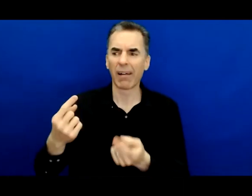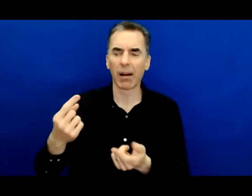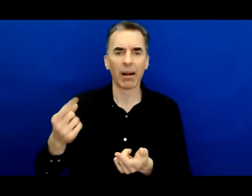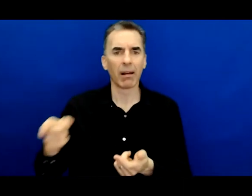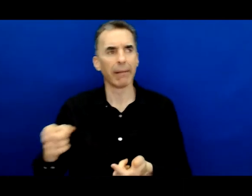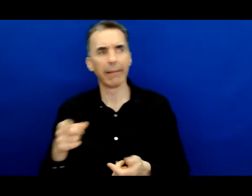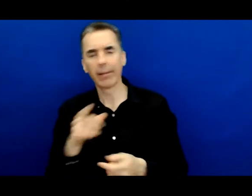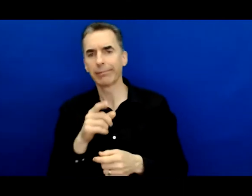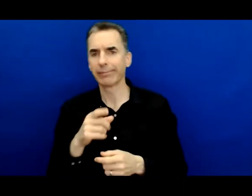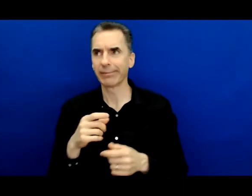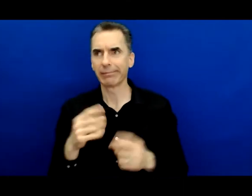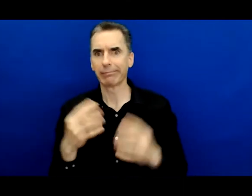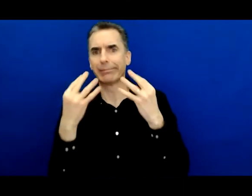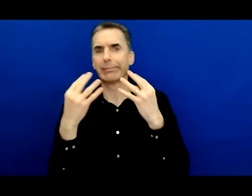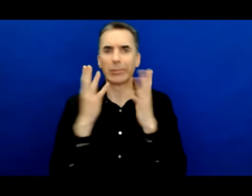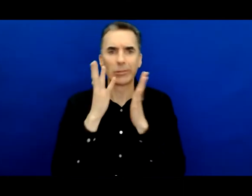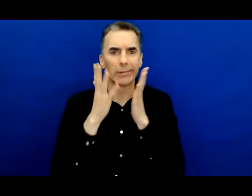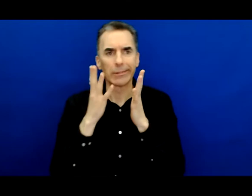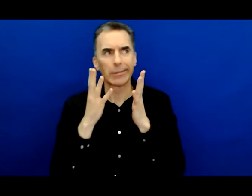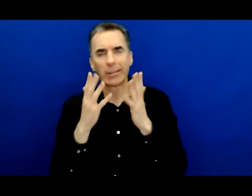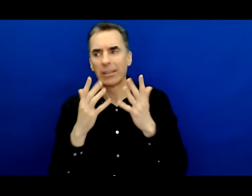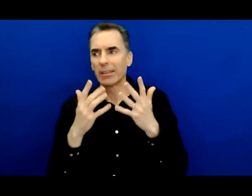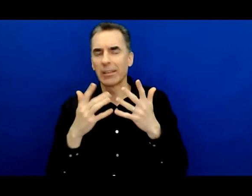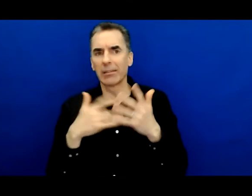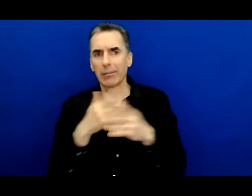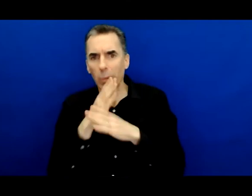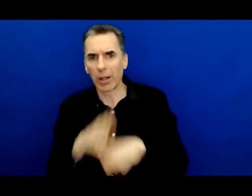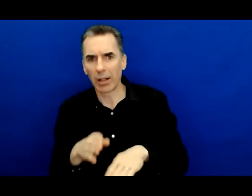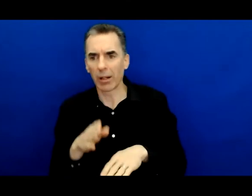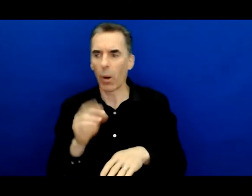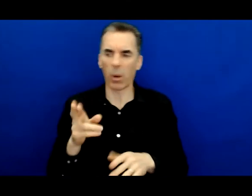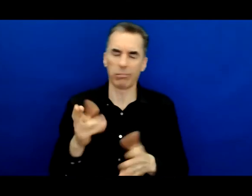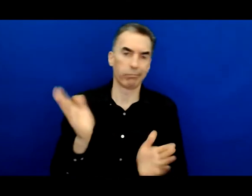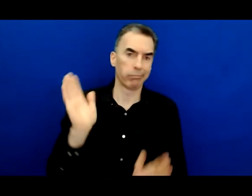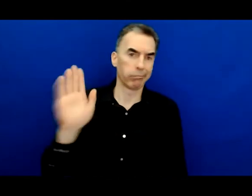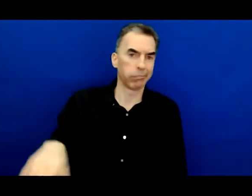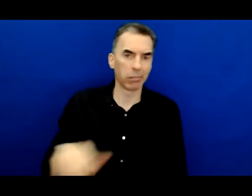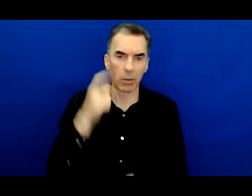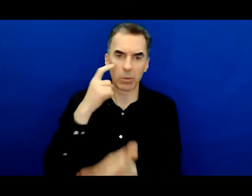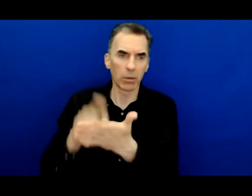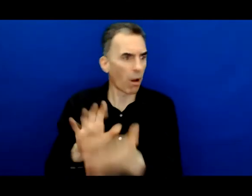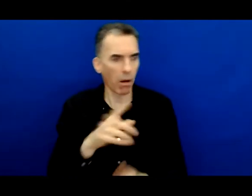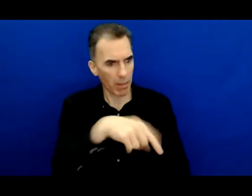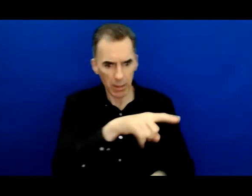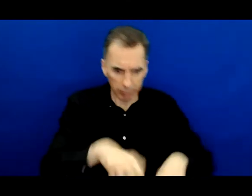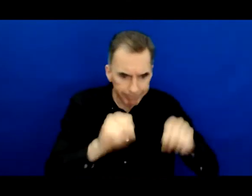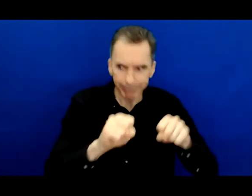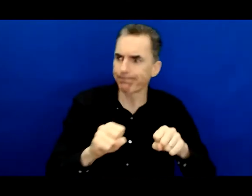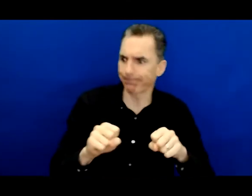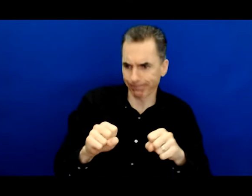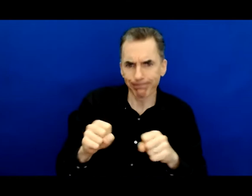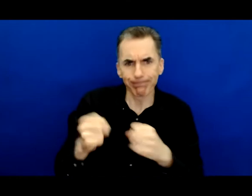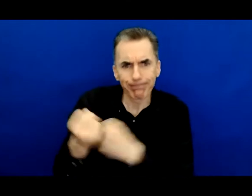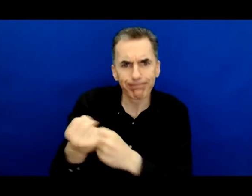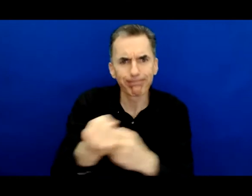and invisible. So whether they have been system impacted, whether they have family members or parents